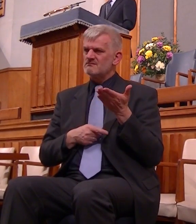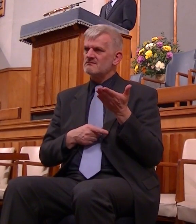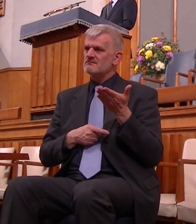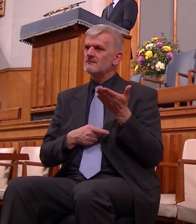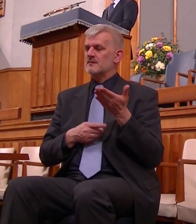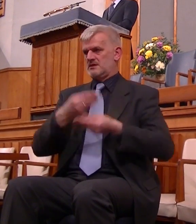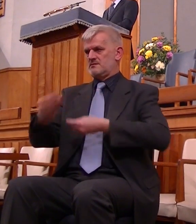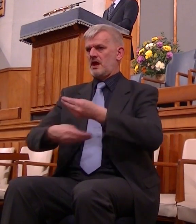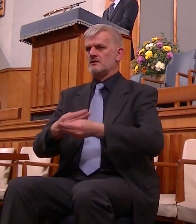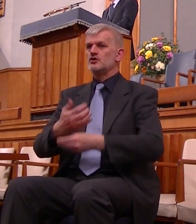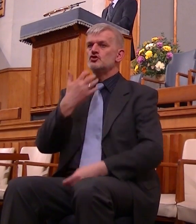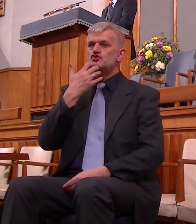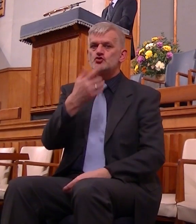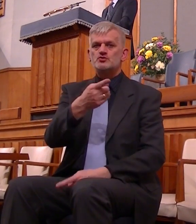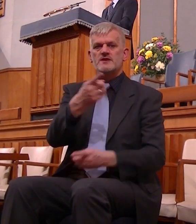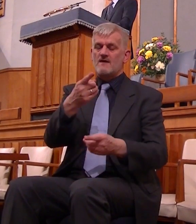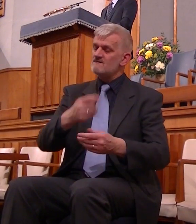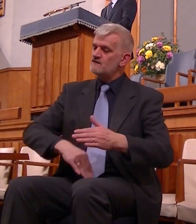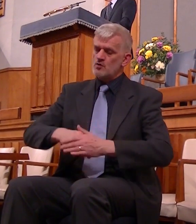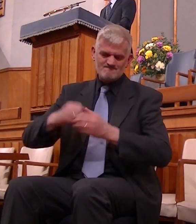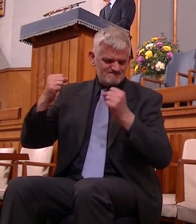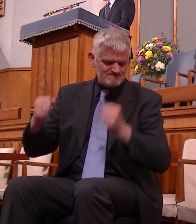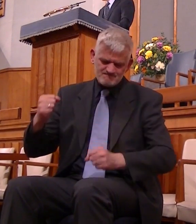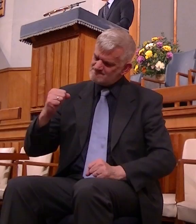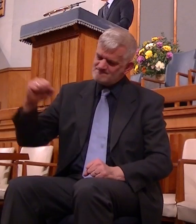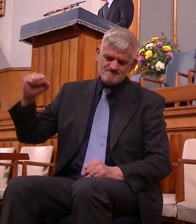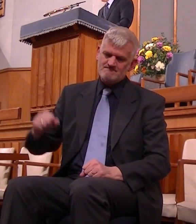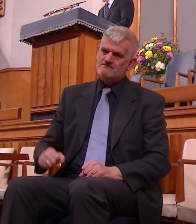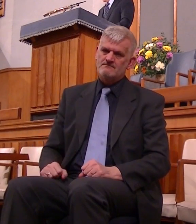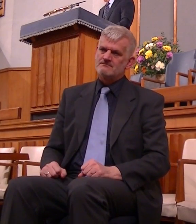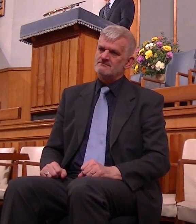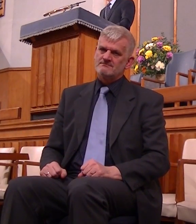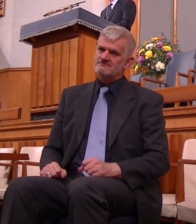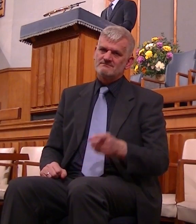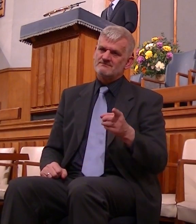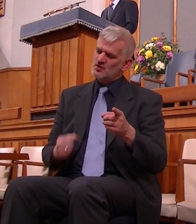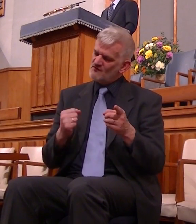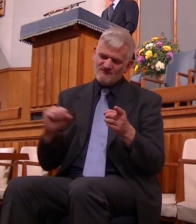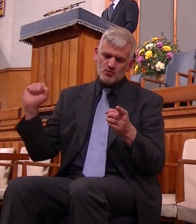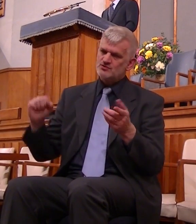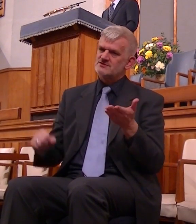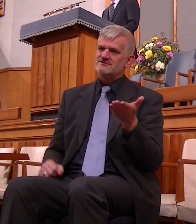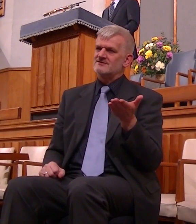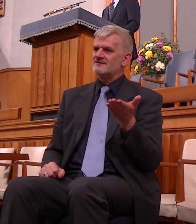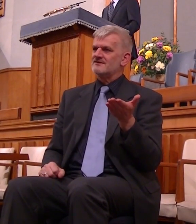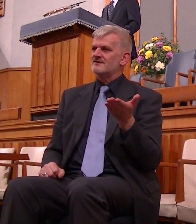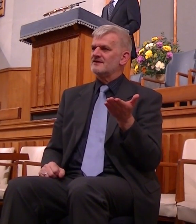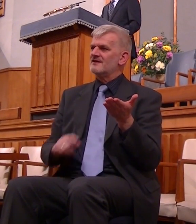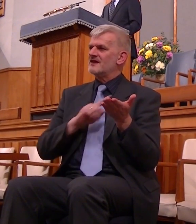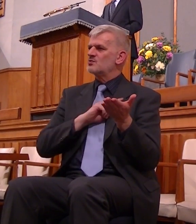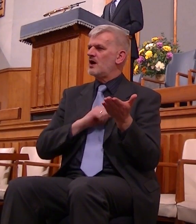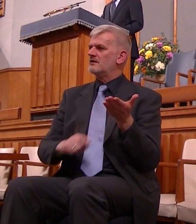impossible they were so obstinately against God they refused to turn no